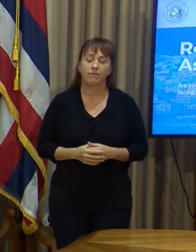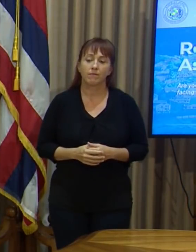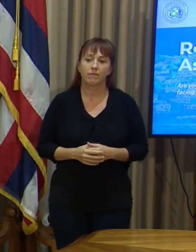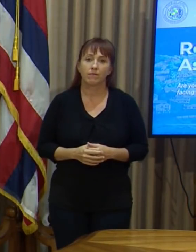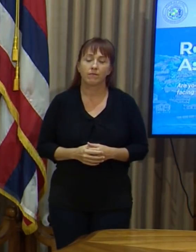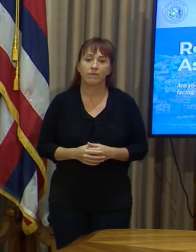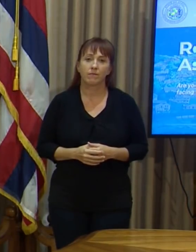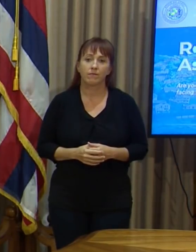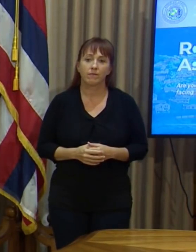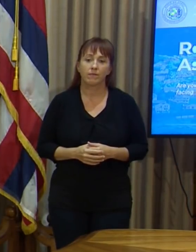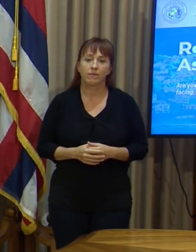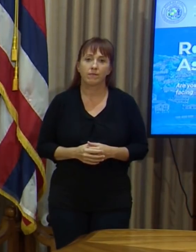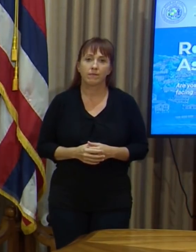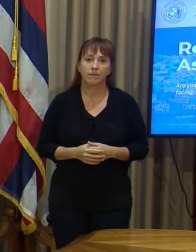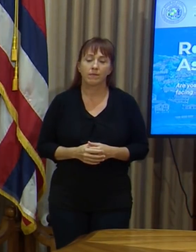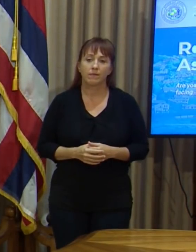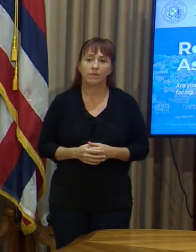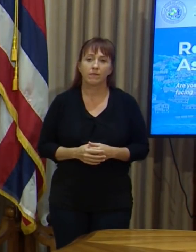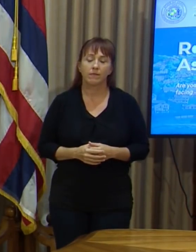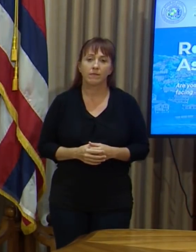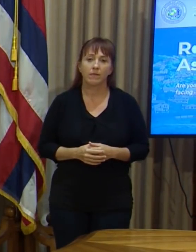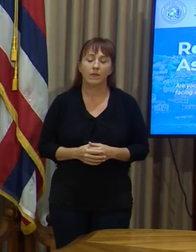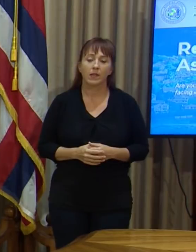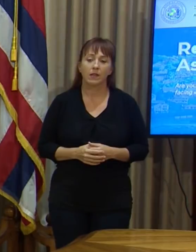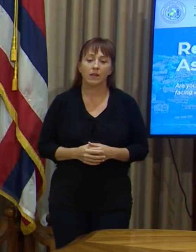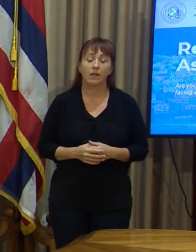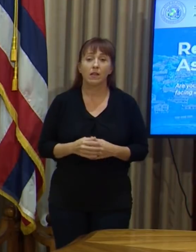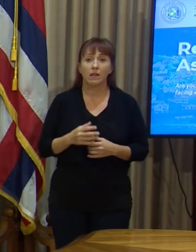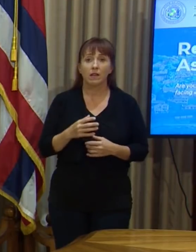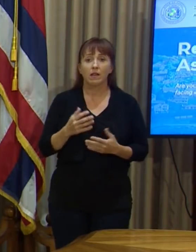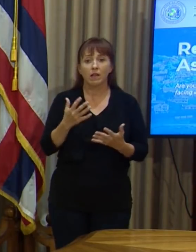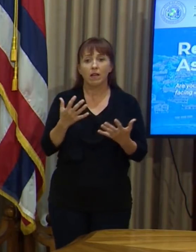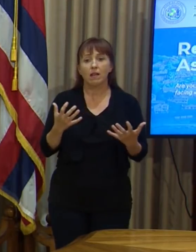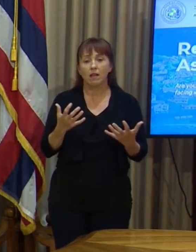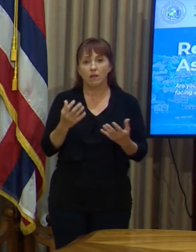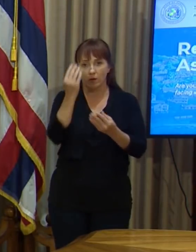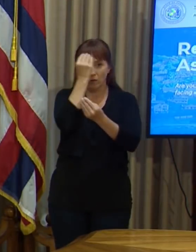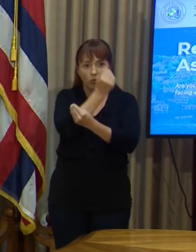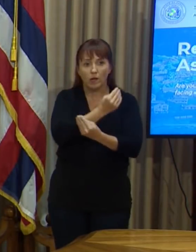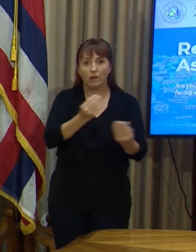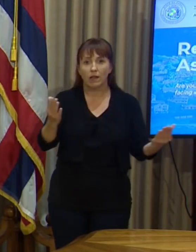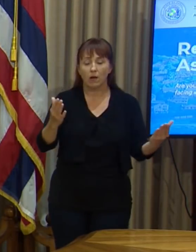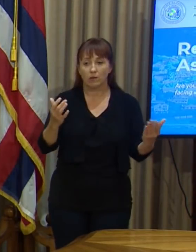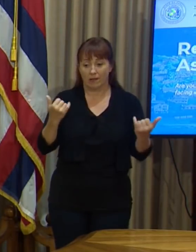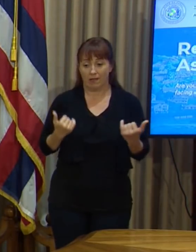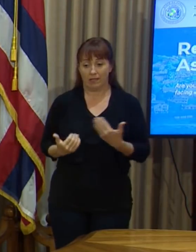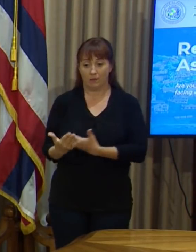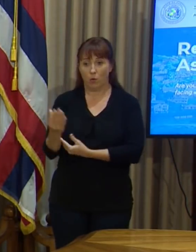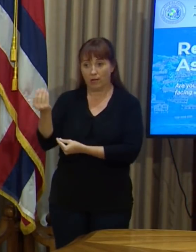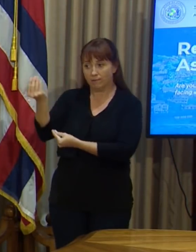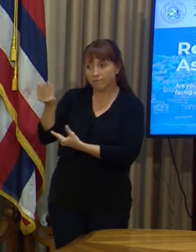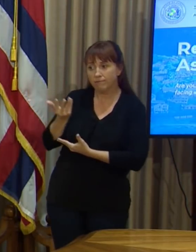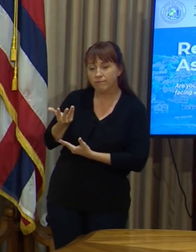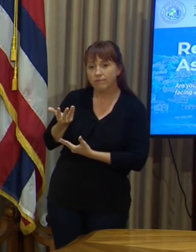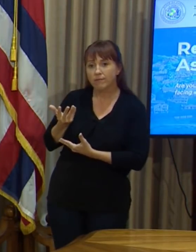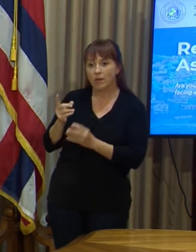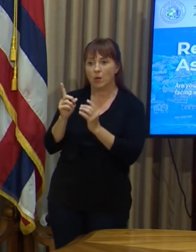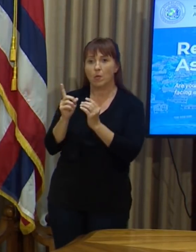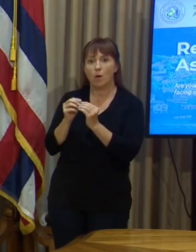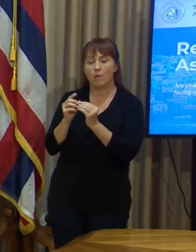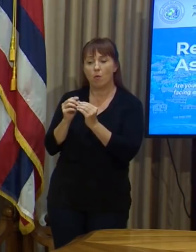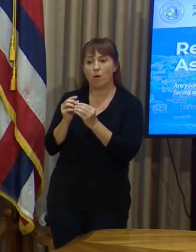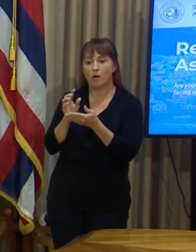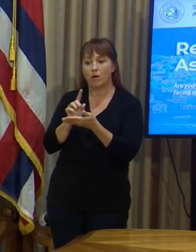And I did want to also announce that we received word this morning that another